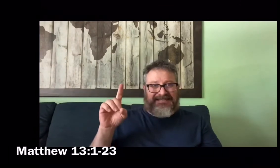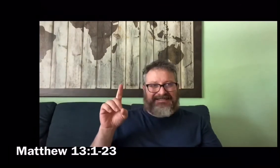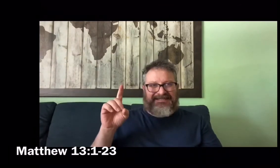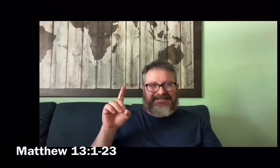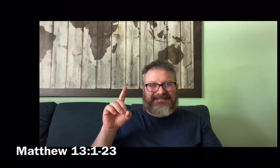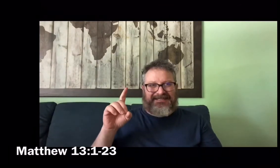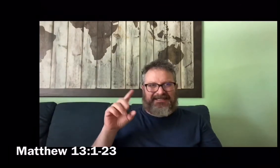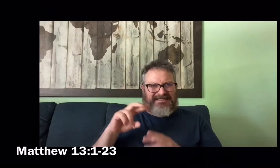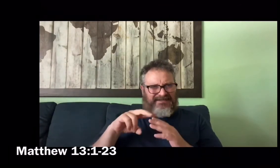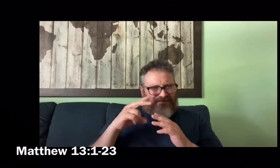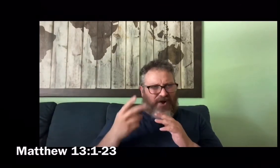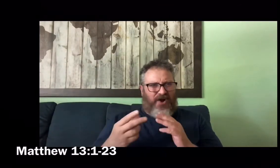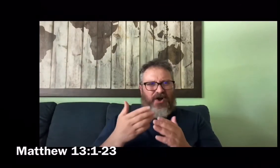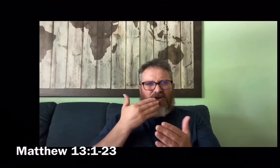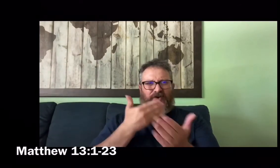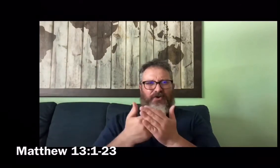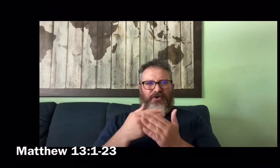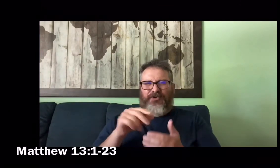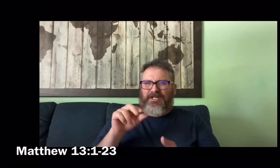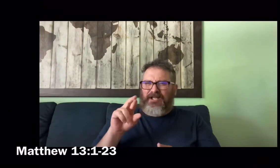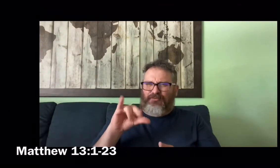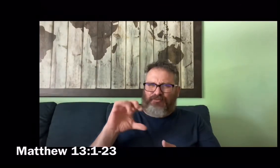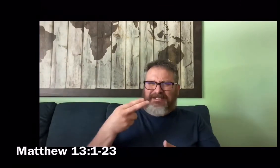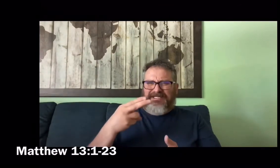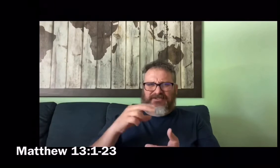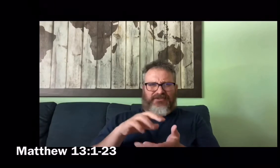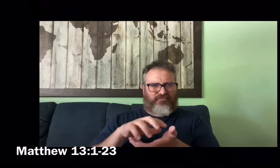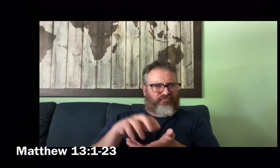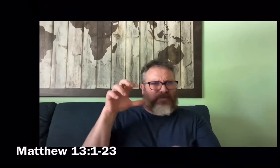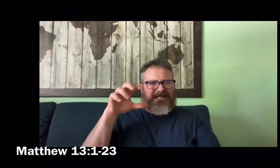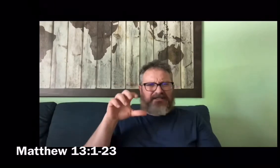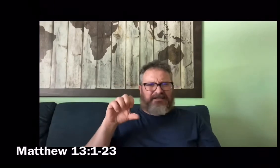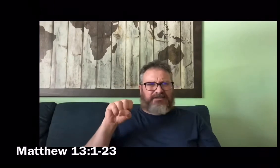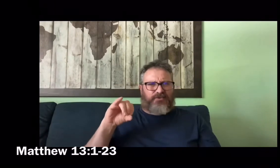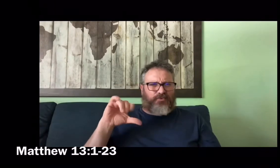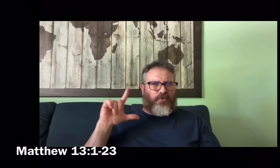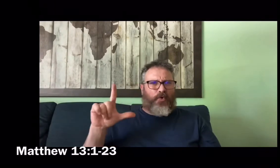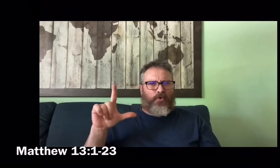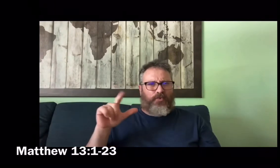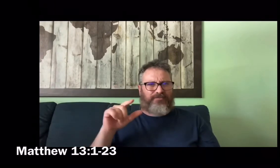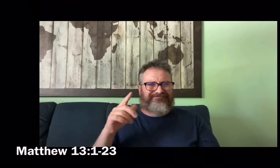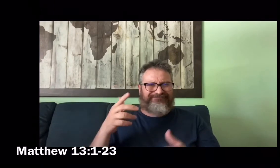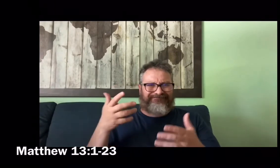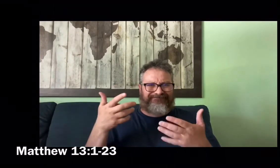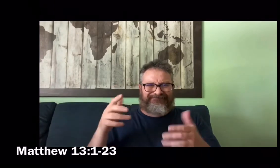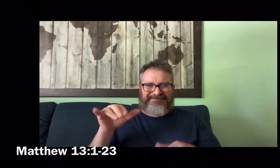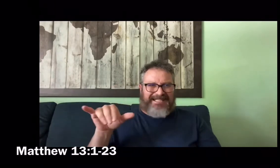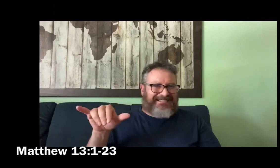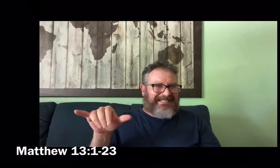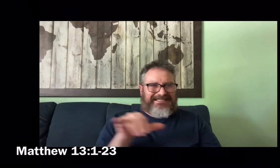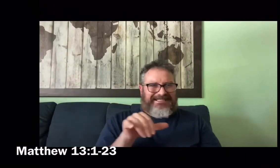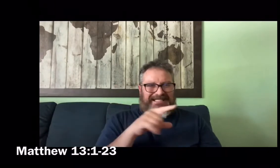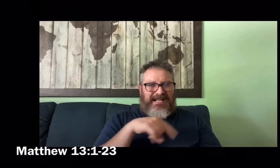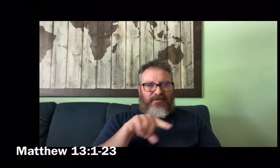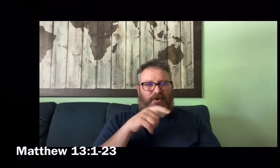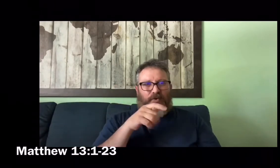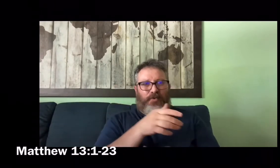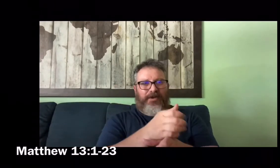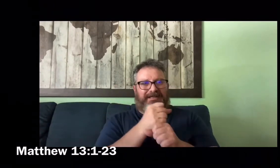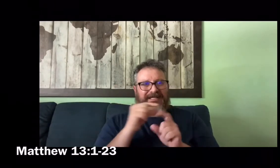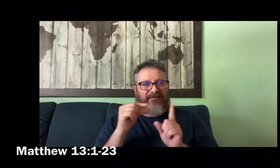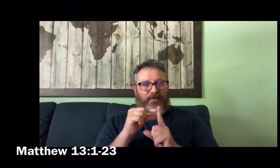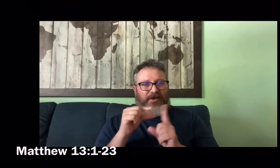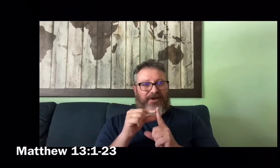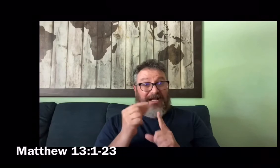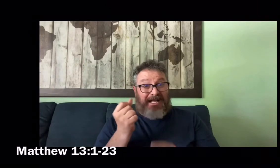But the seed sown on rich soil is the one who hears the